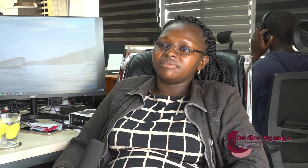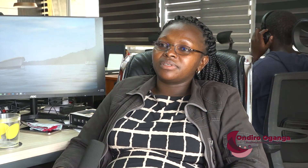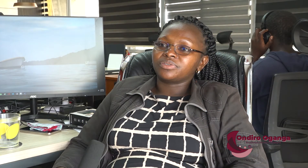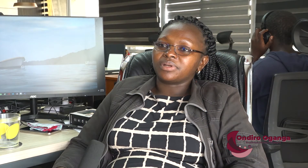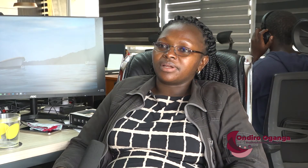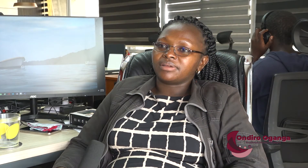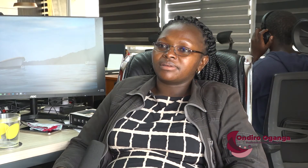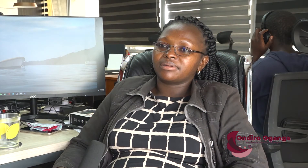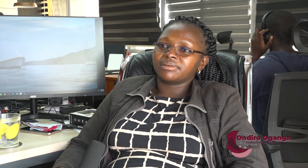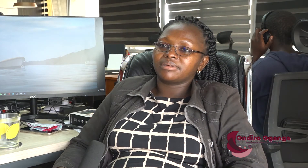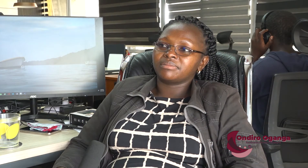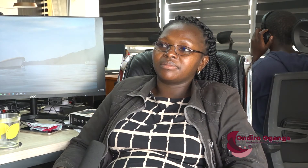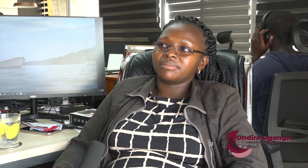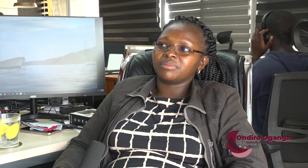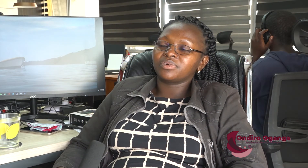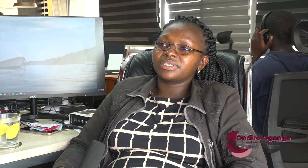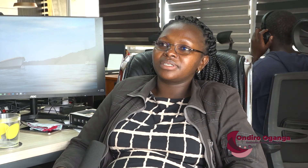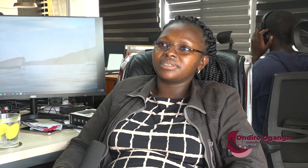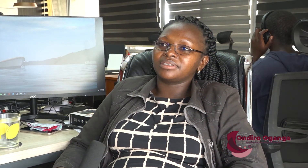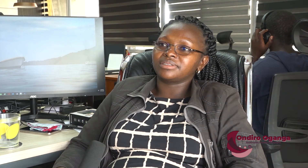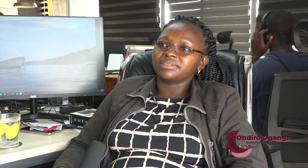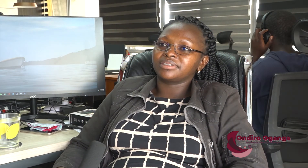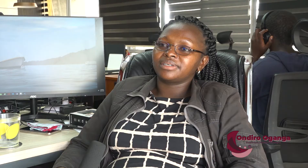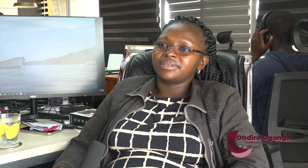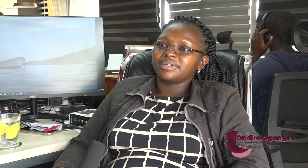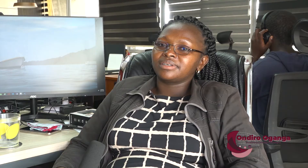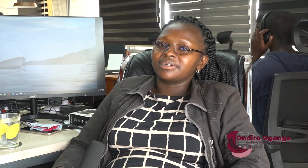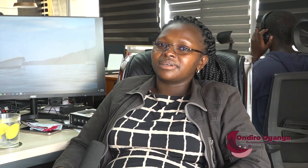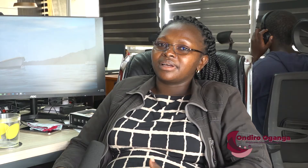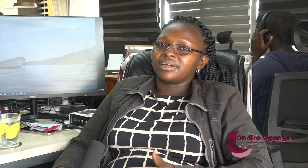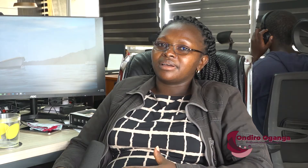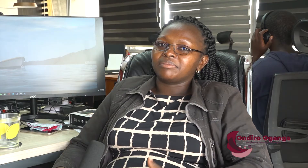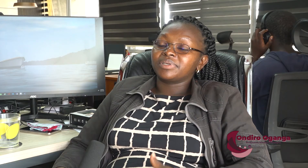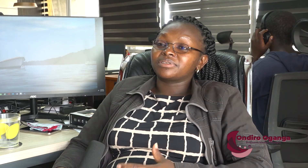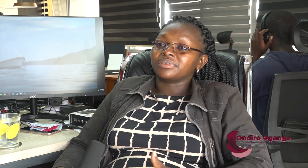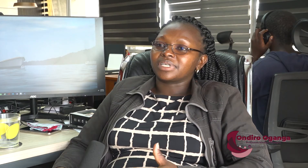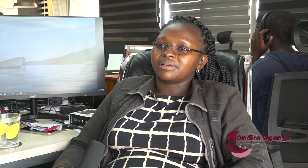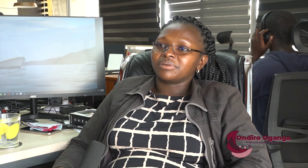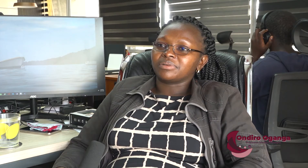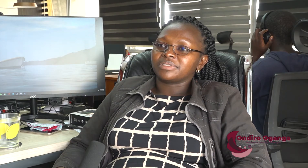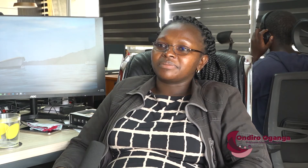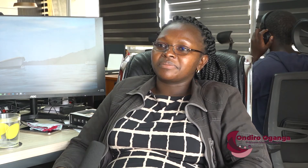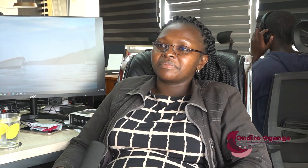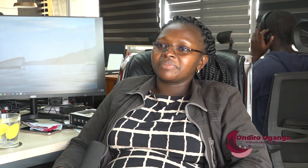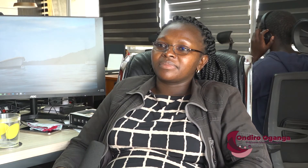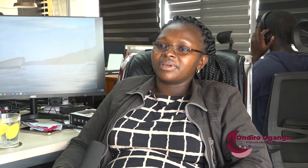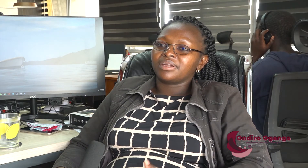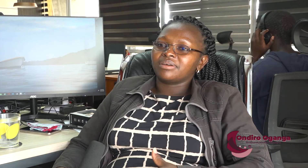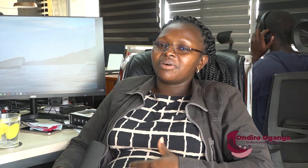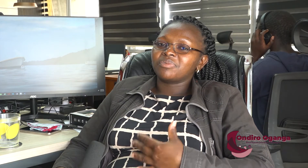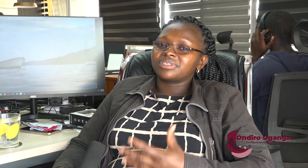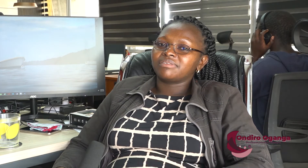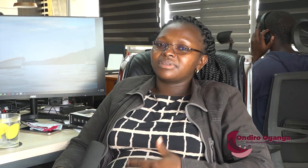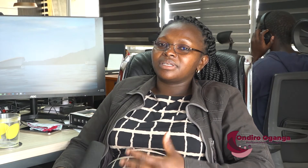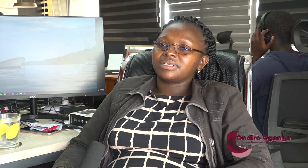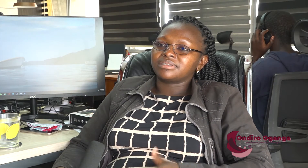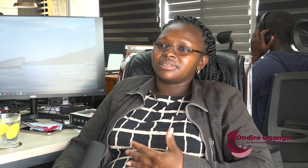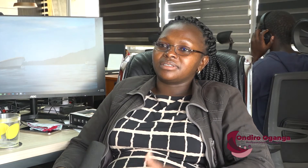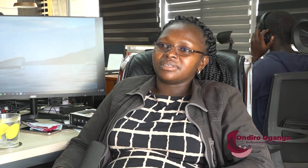live in today mostly is based on technology. And almost everything is changing